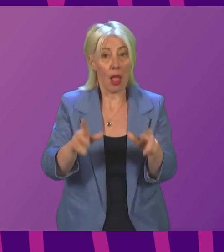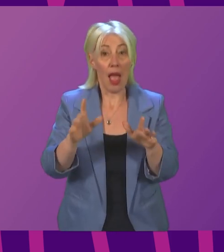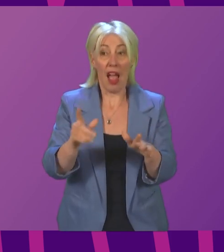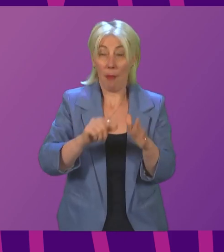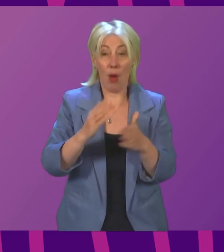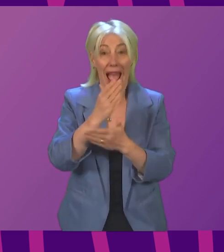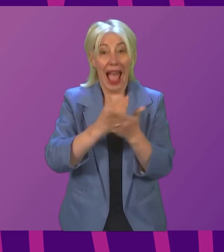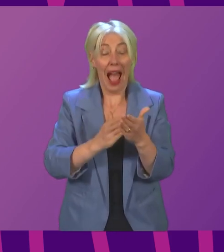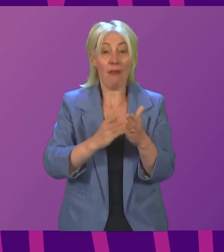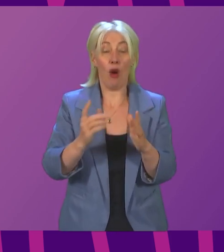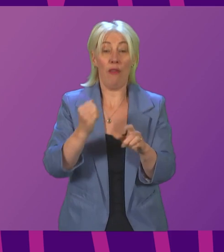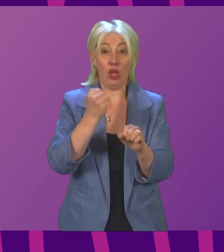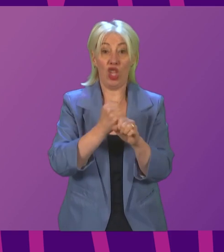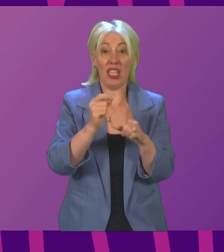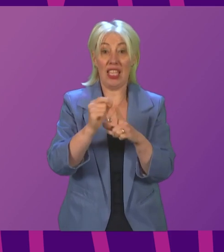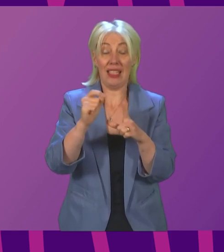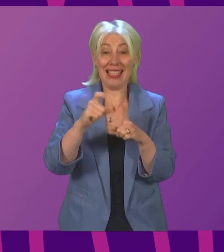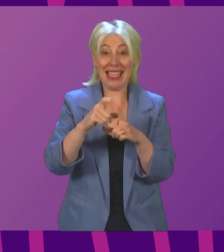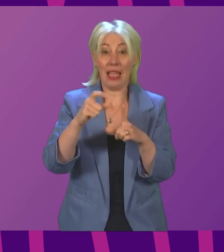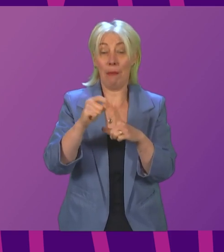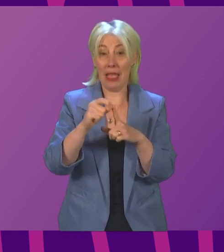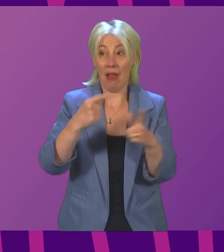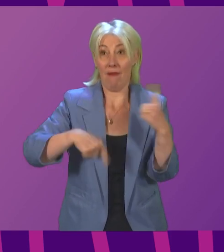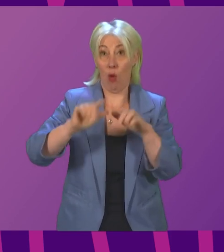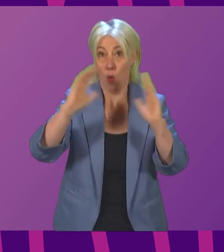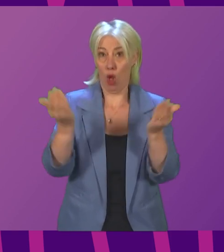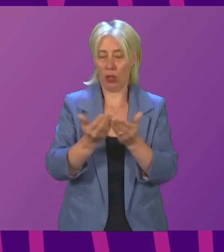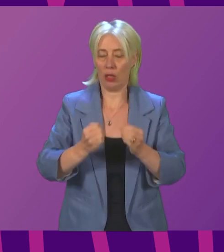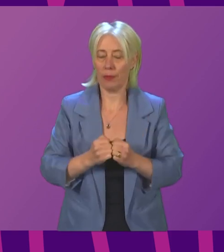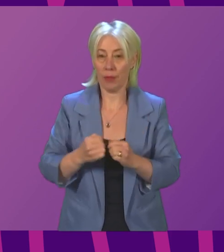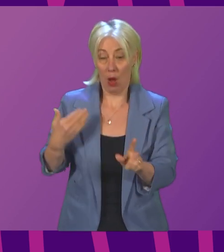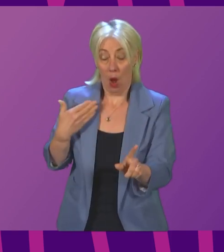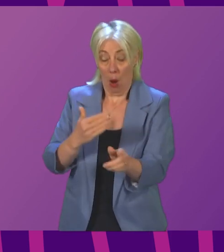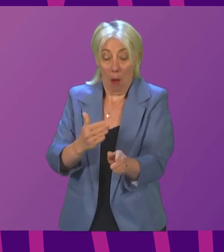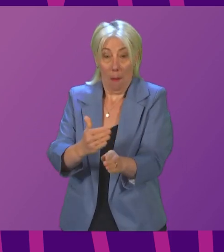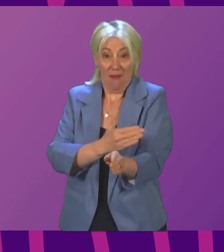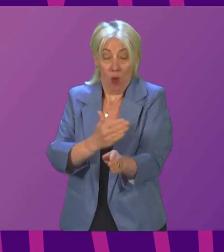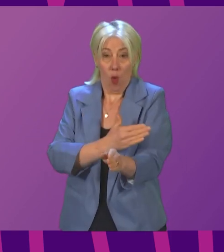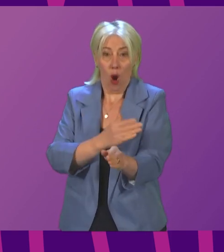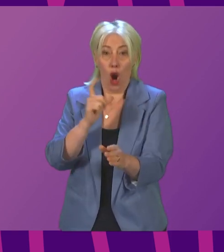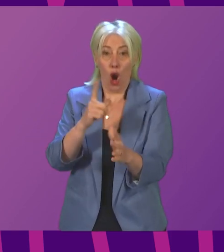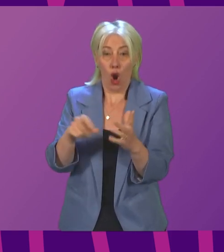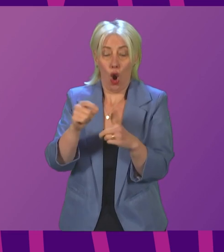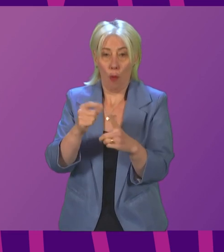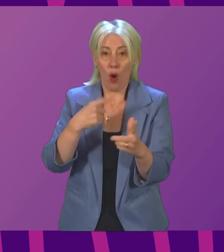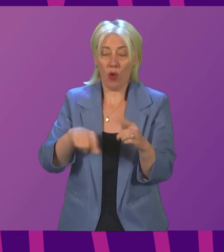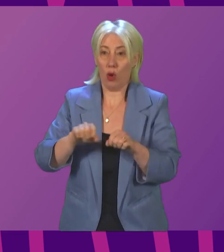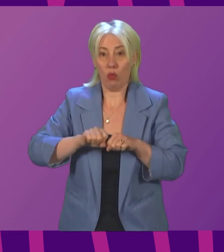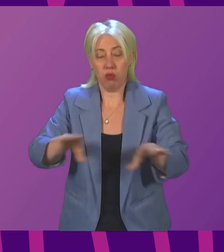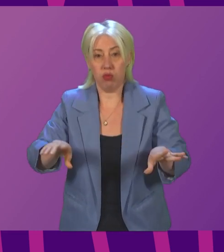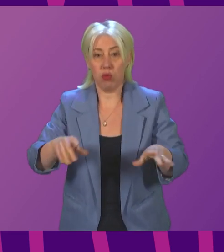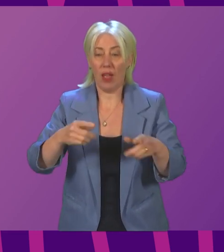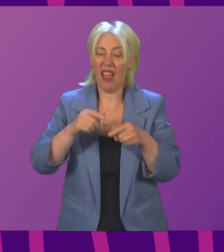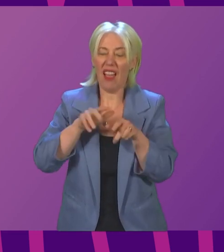of global GDP. In the run-up to COP, the coalition sought to maximise that influence by launching a new